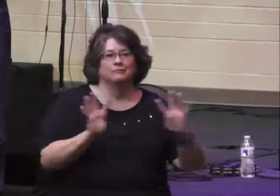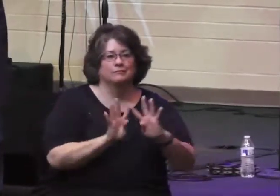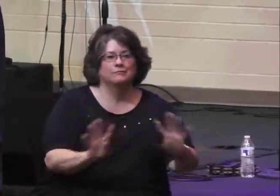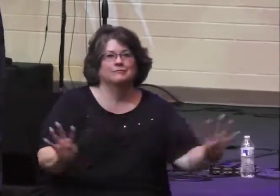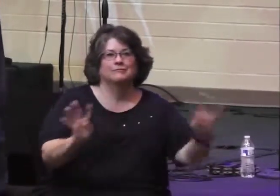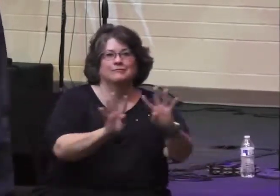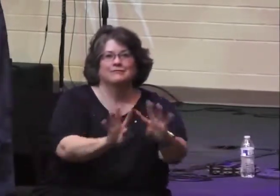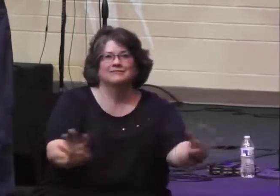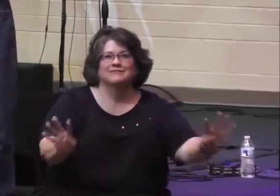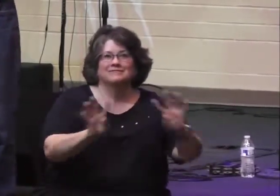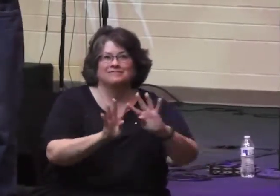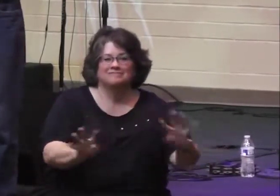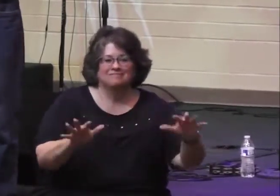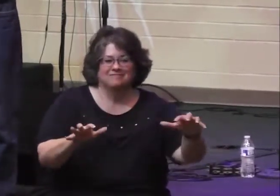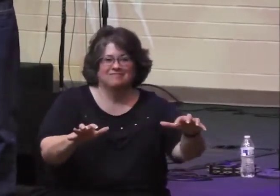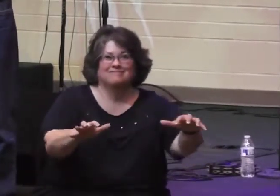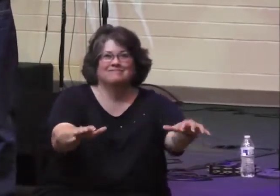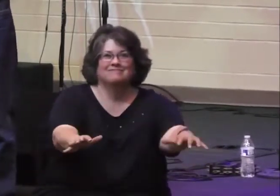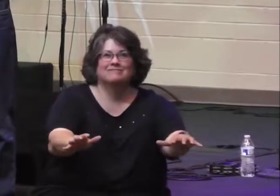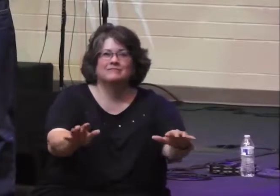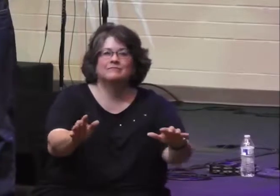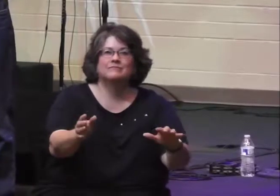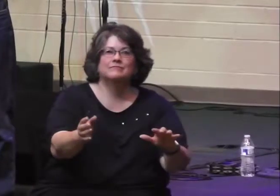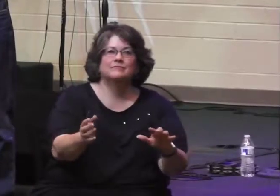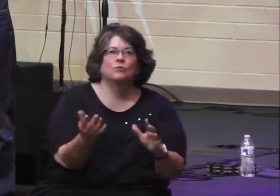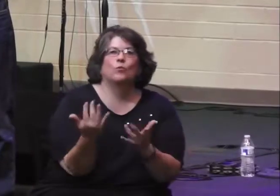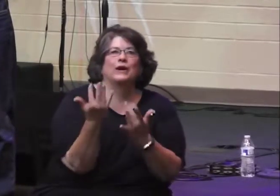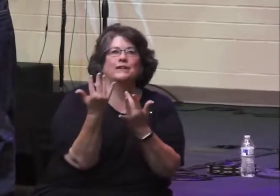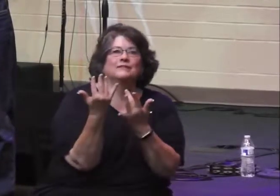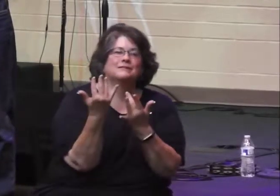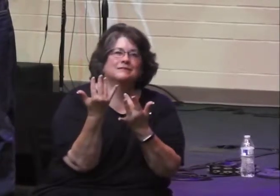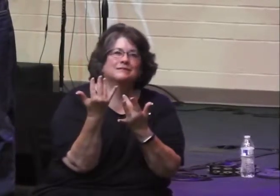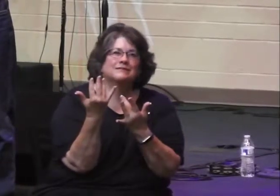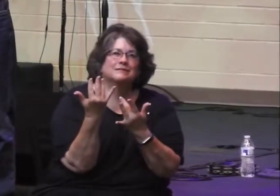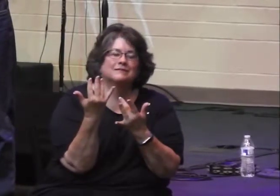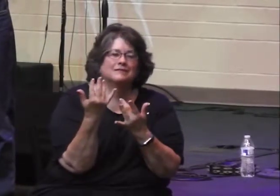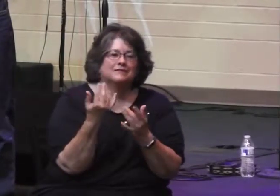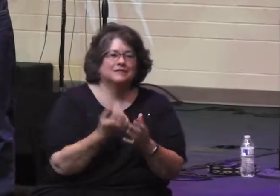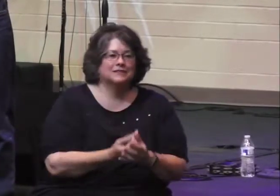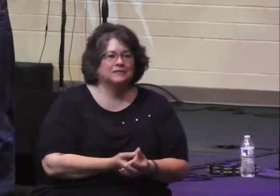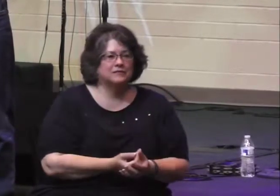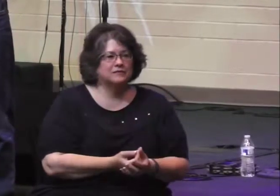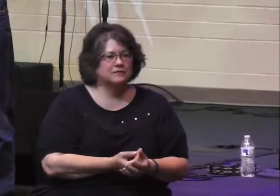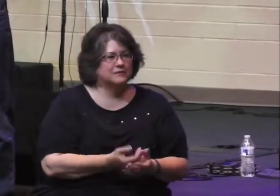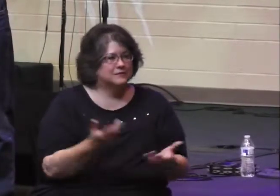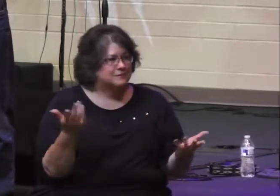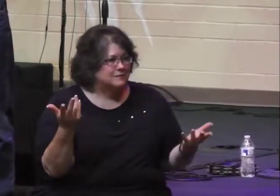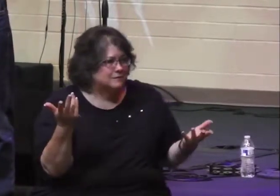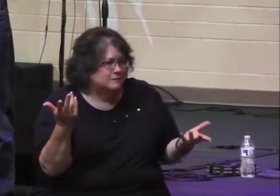They just stood there. They waited in the presence of God.